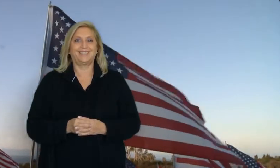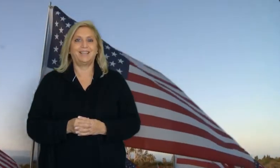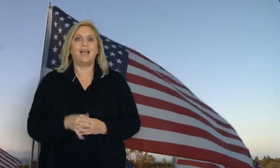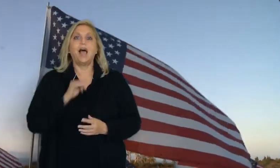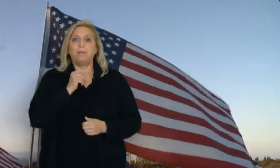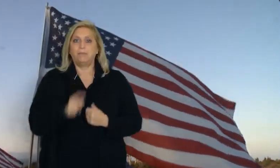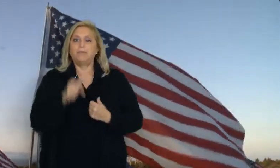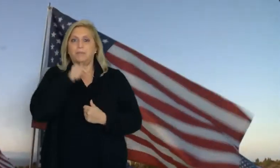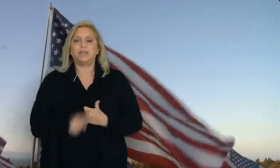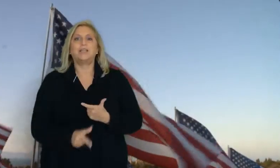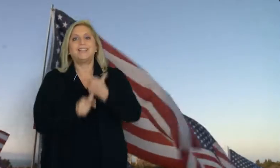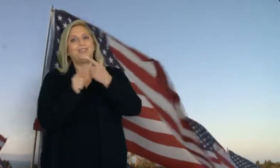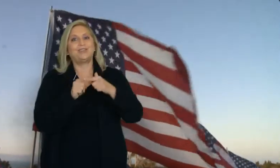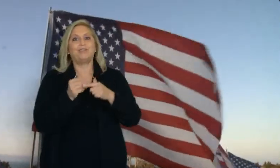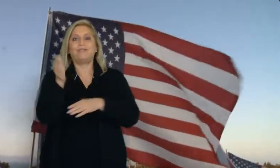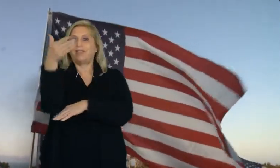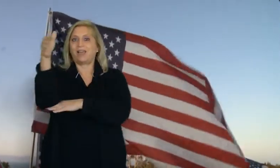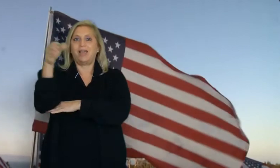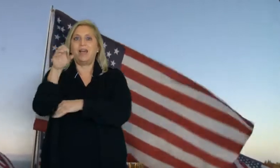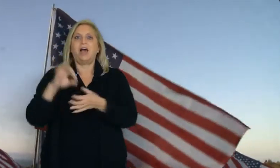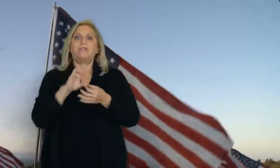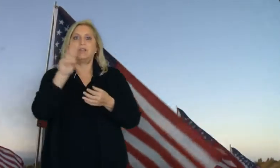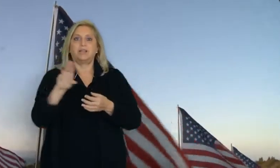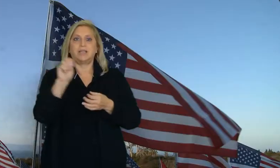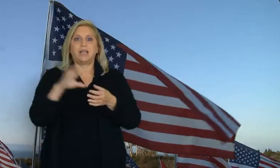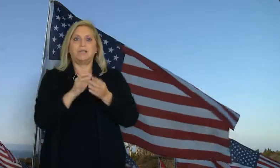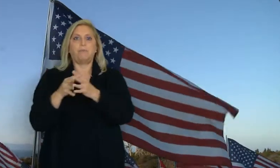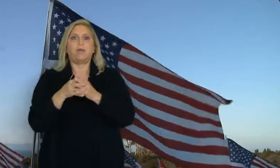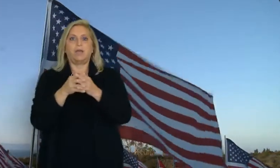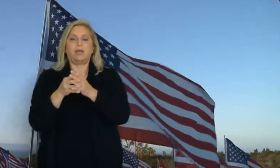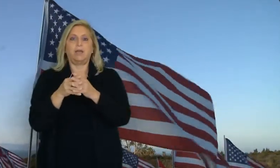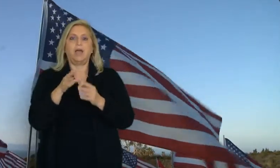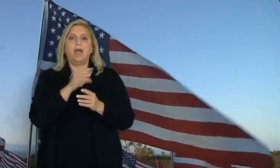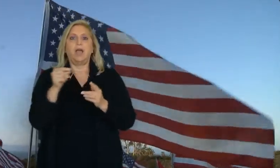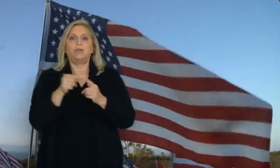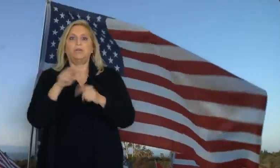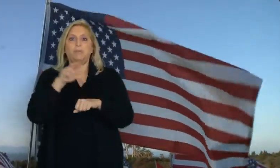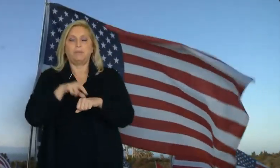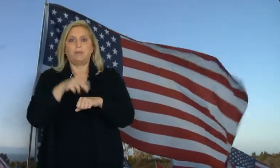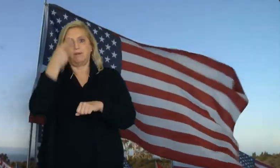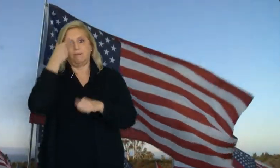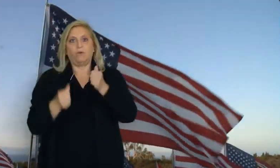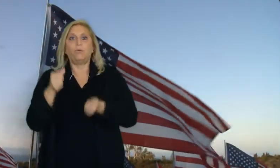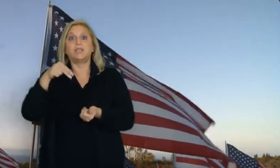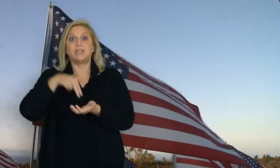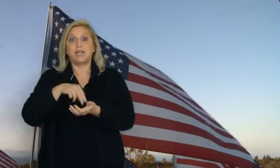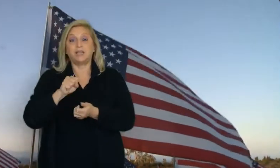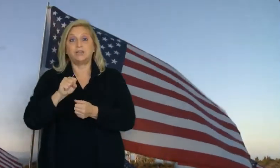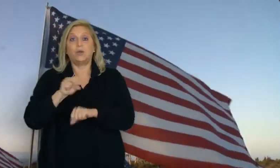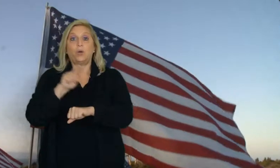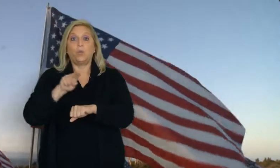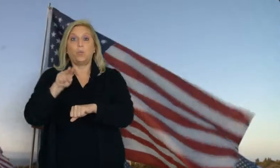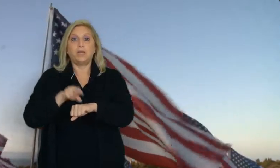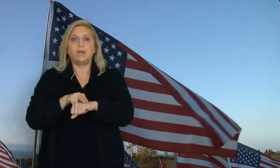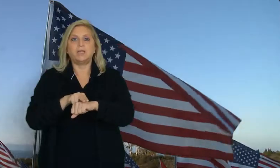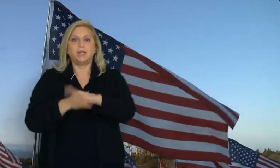I pledge allegiance to the flag of the United States of America and to the republic for which it stands,